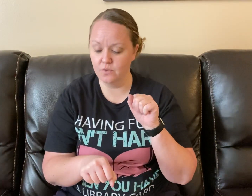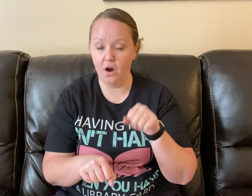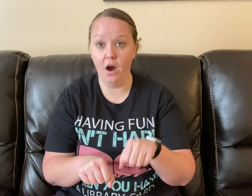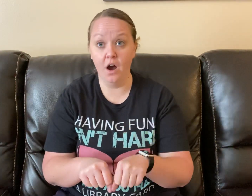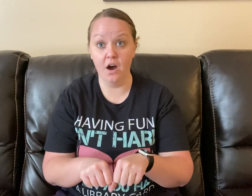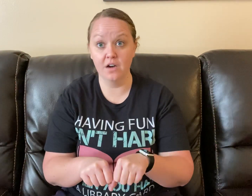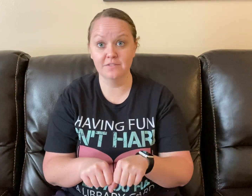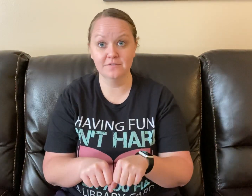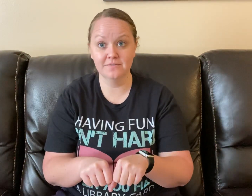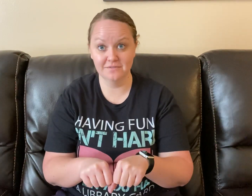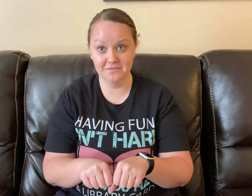aw.